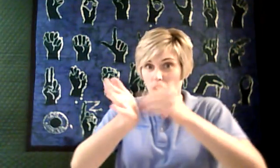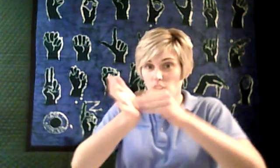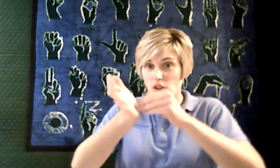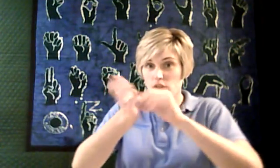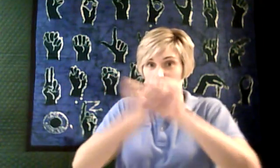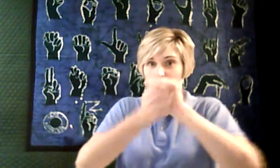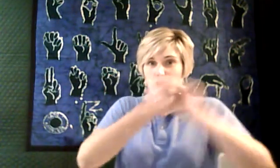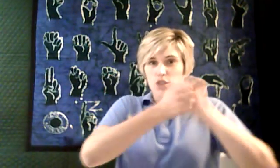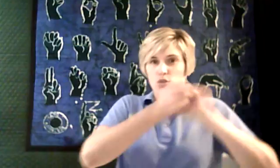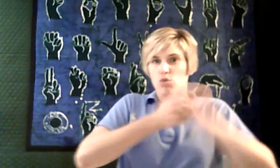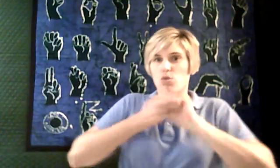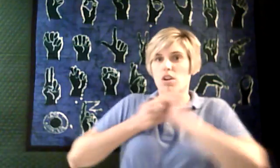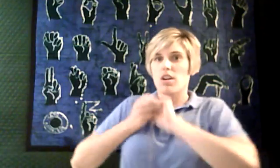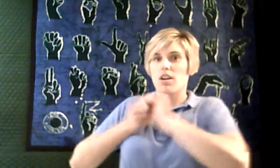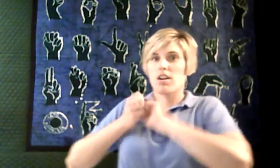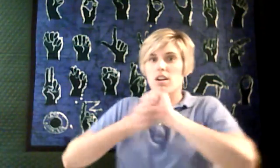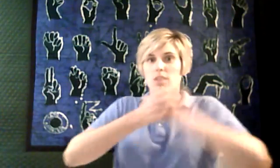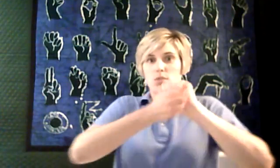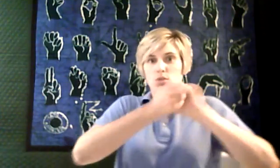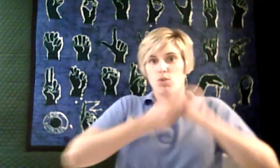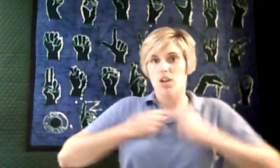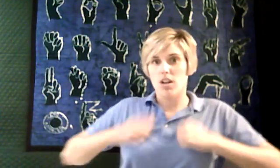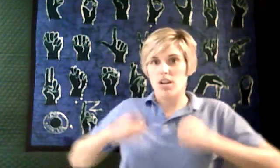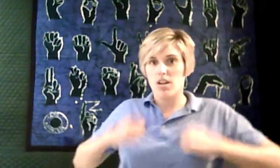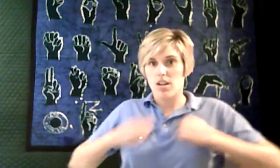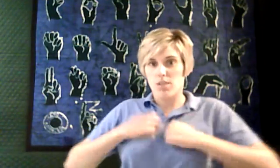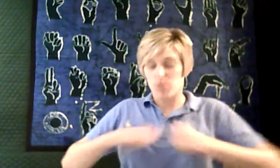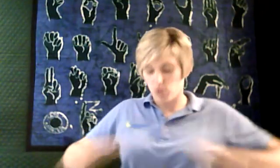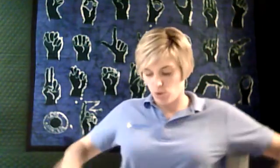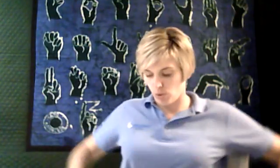over. Scrub, scrub, scrub.